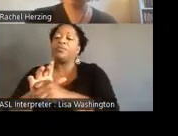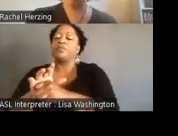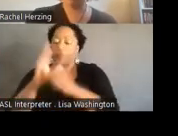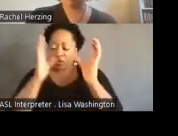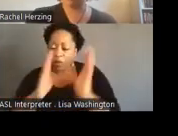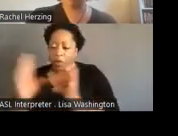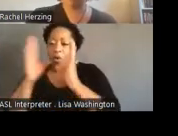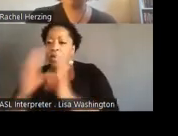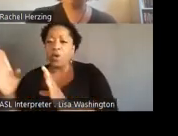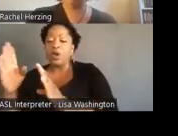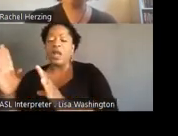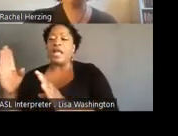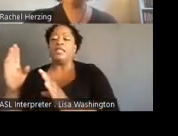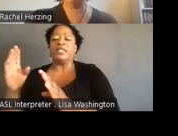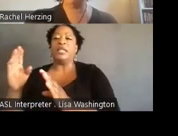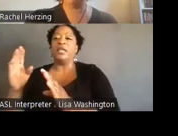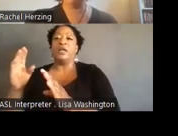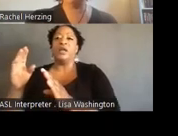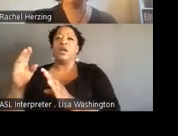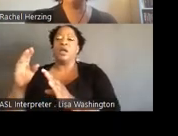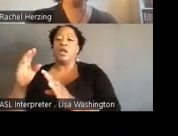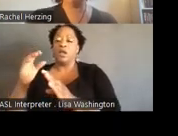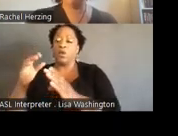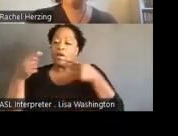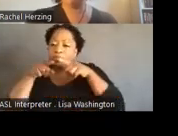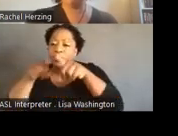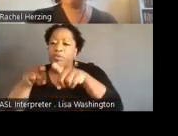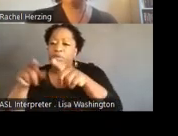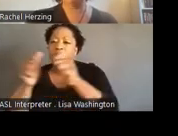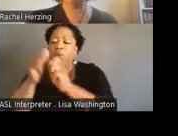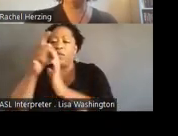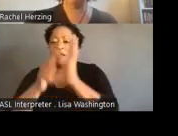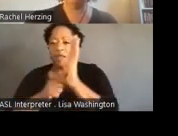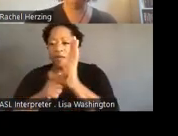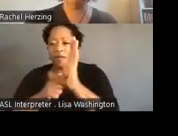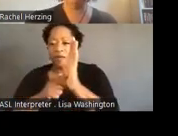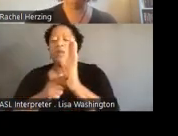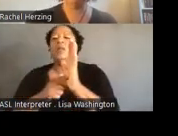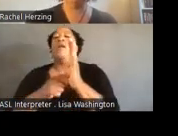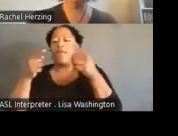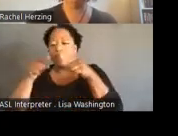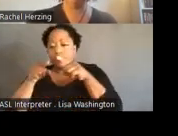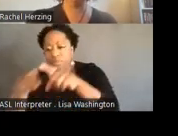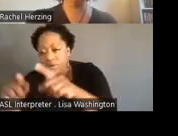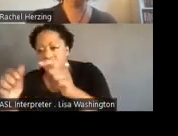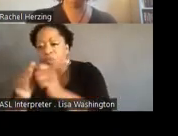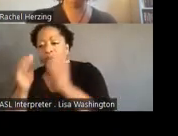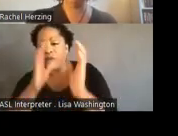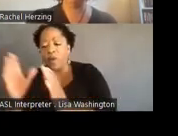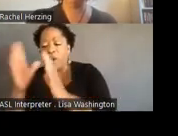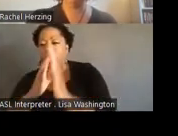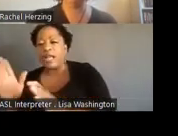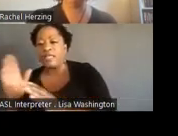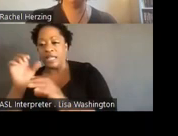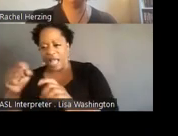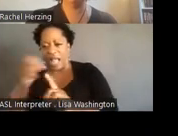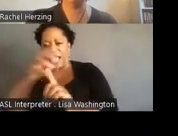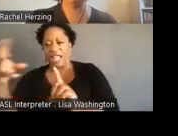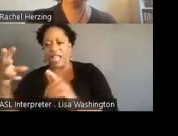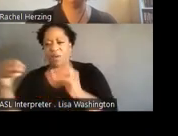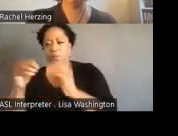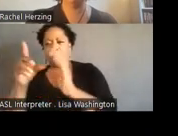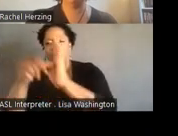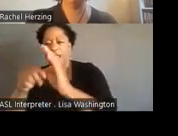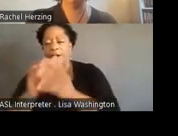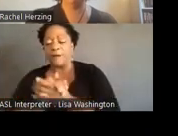didn't get out ahead of the legal remedies and the legal remedies didn't get out ahead of the organizing. I can talk more about that too later if